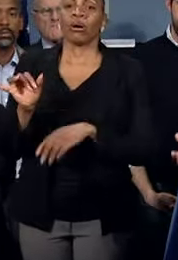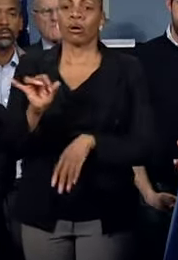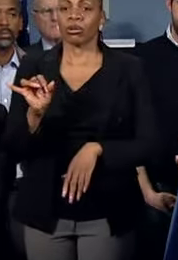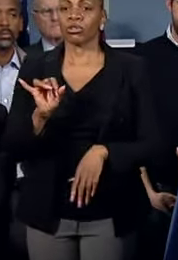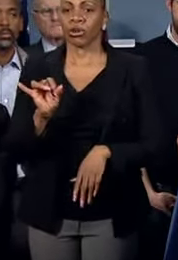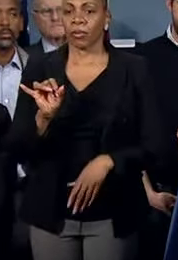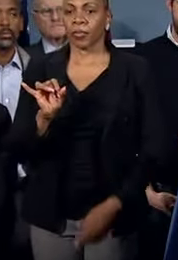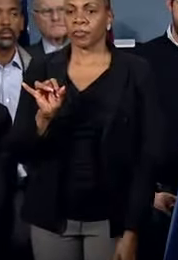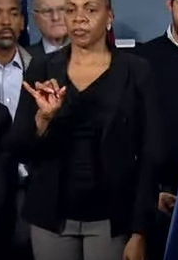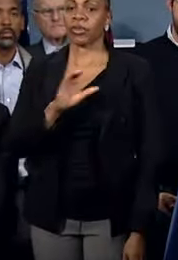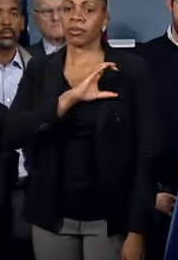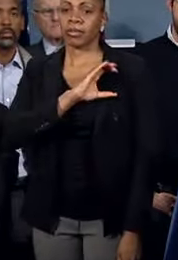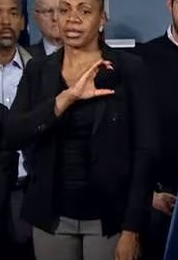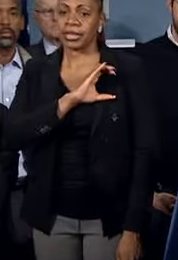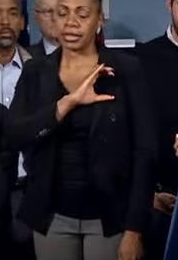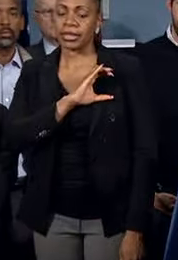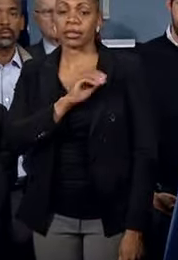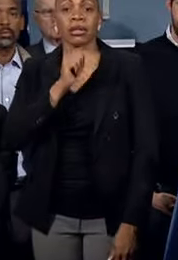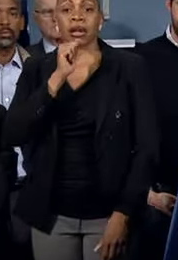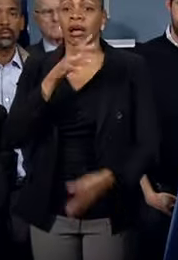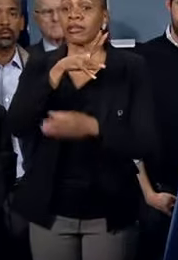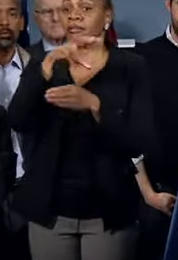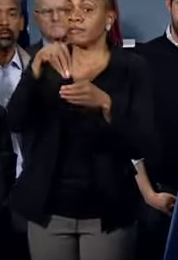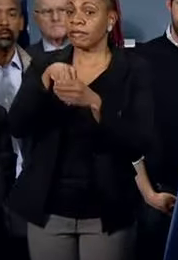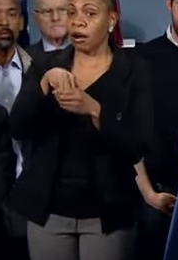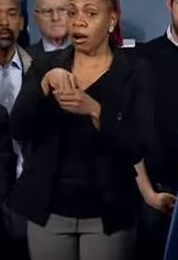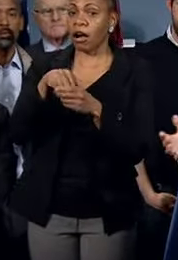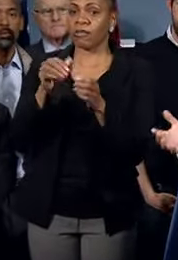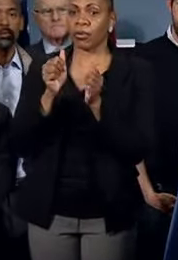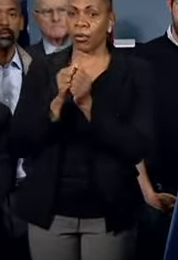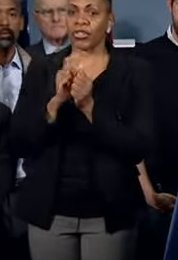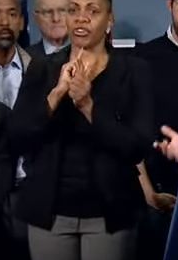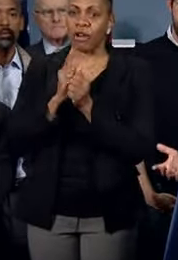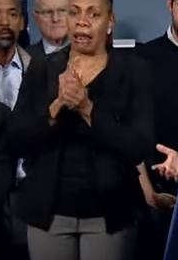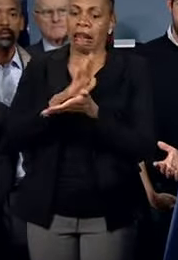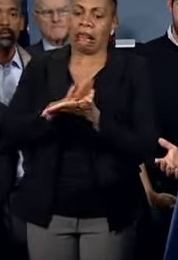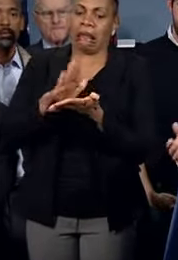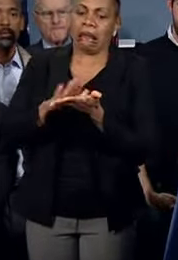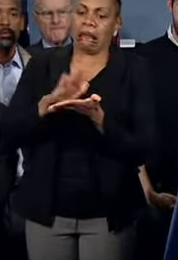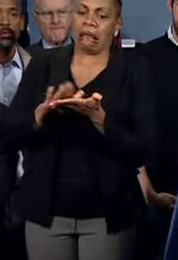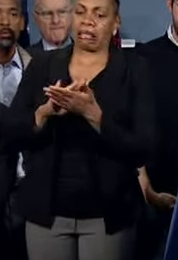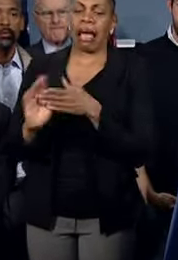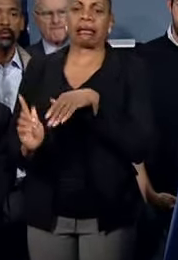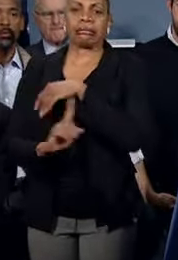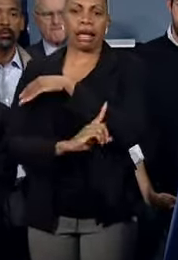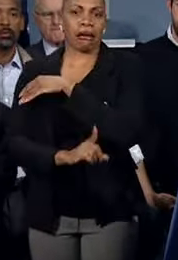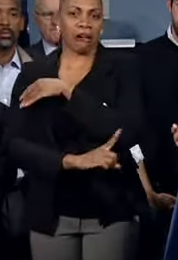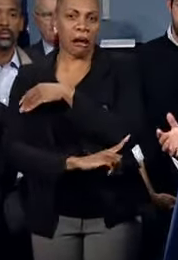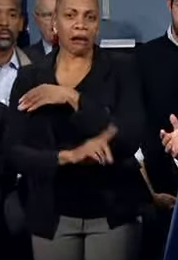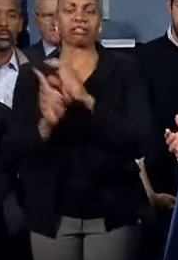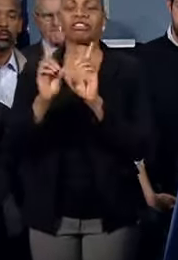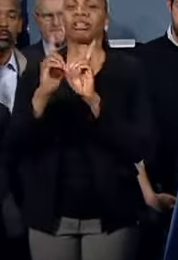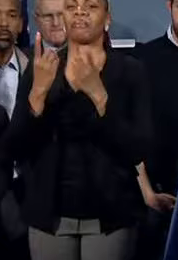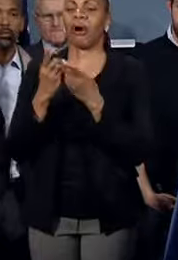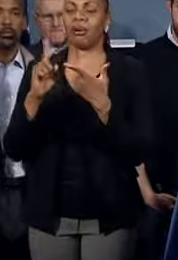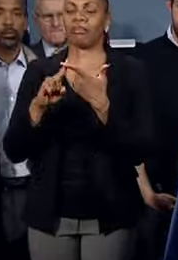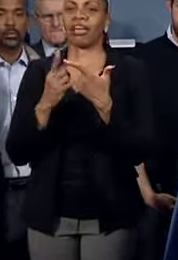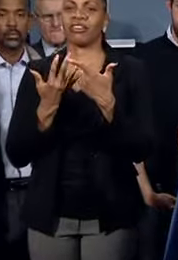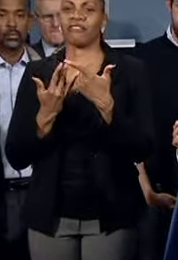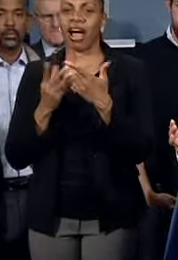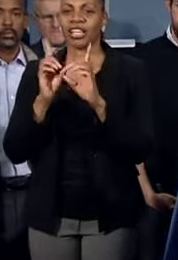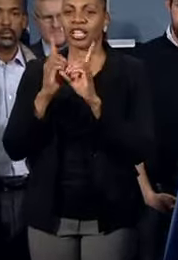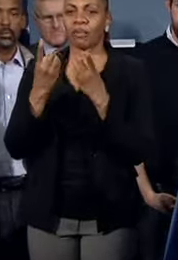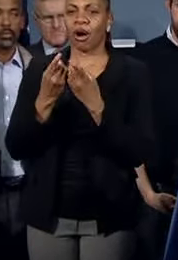and they really aren't going to be involved in the massive cleanup. That's the sanitation department, fire department's